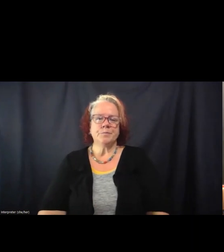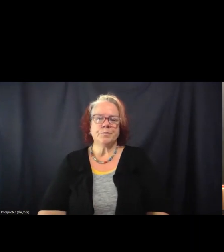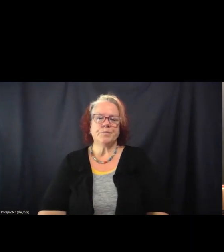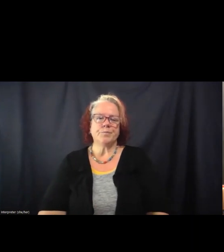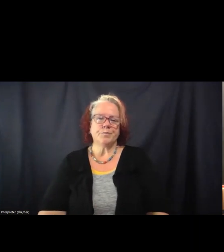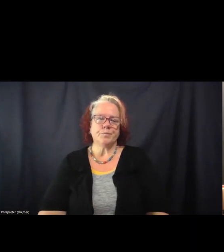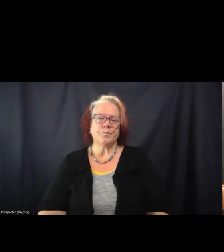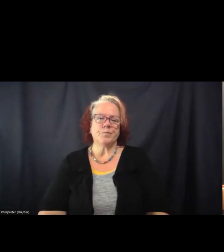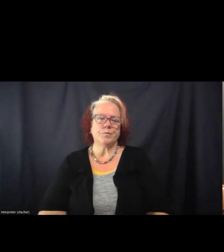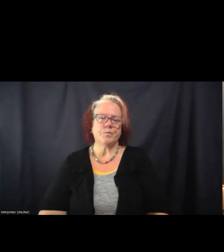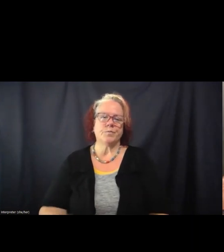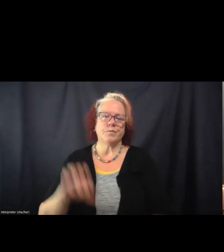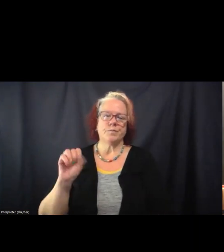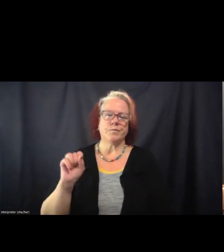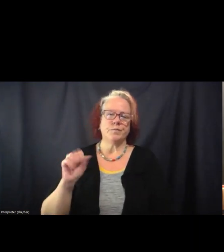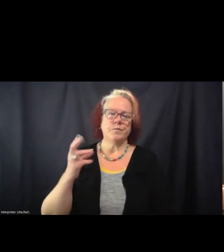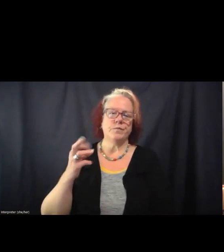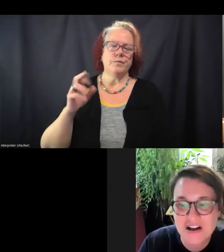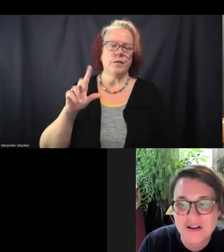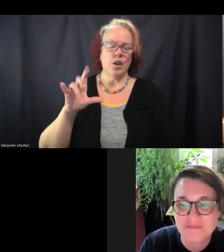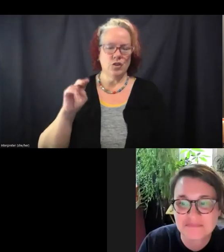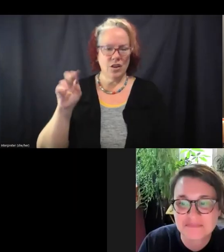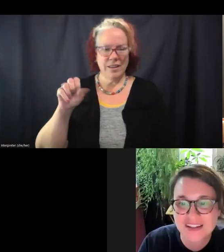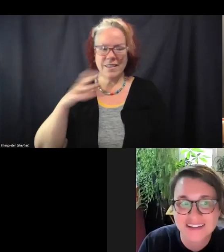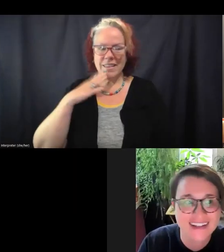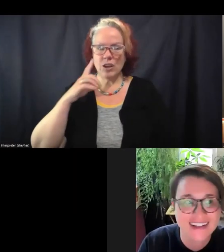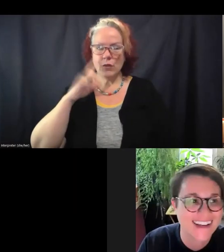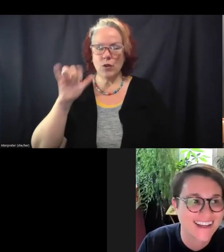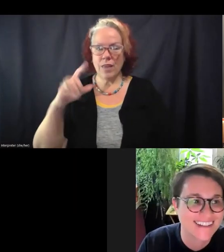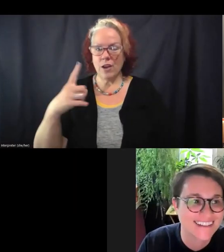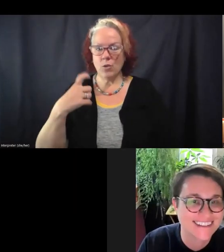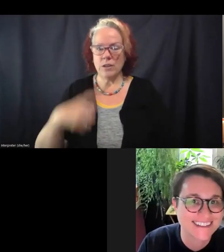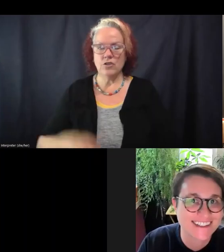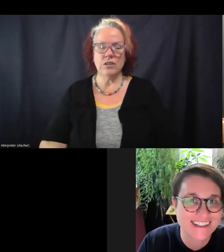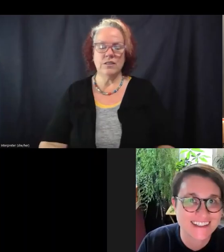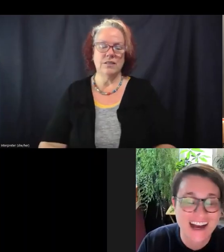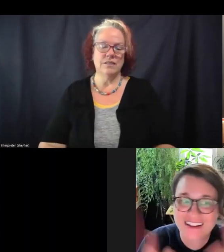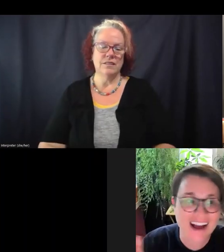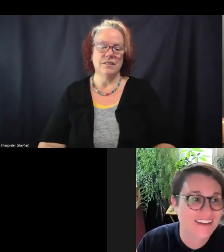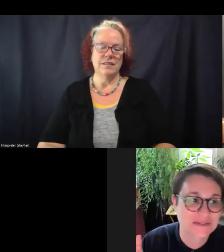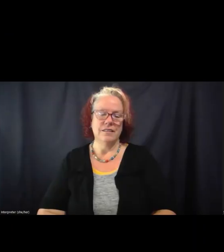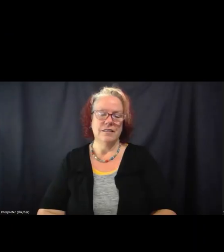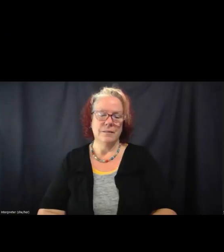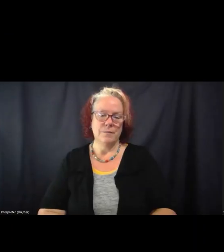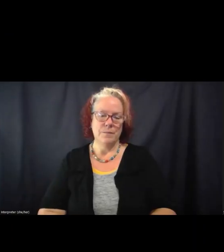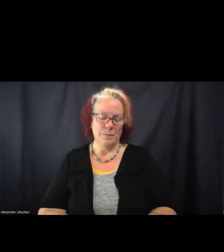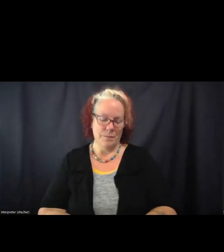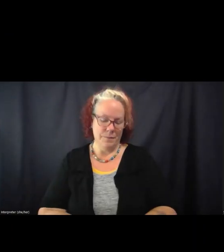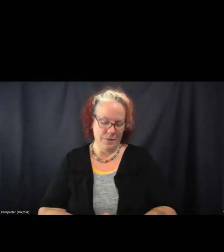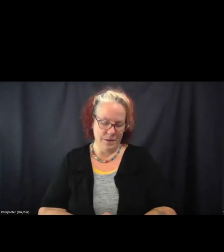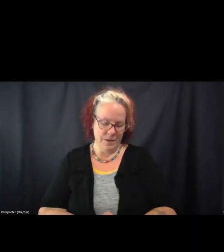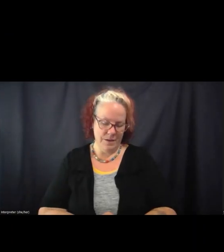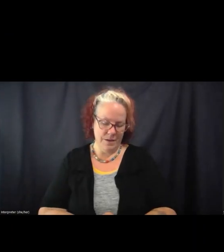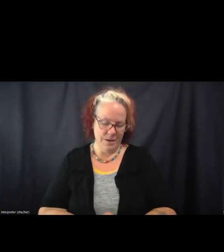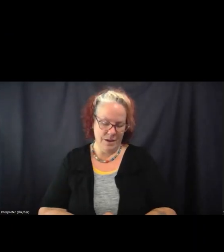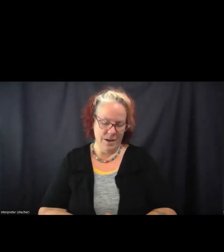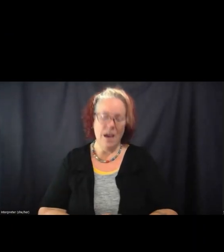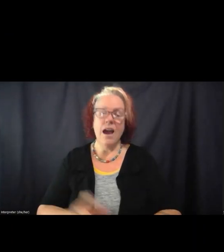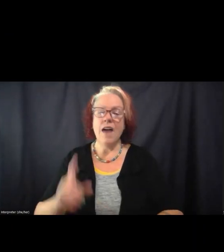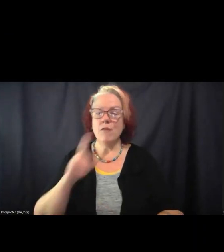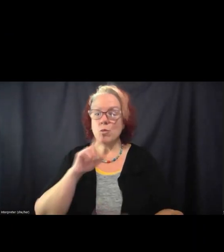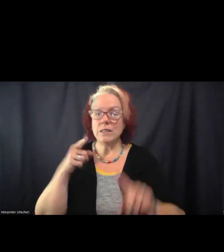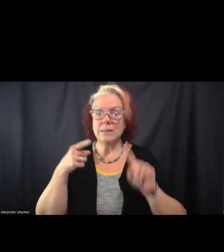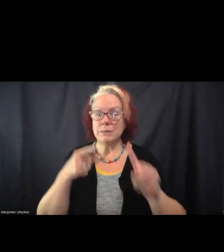Yeah. Thank you for the question, Rachel. Um, and I, I have real specific answers. Oh,